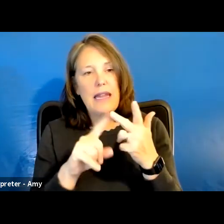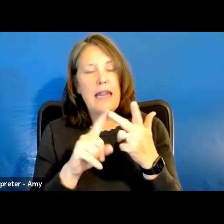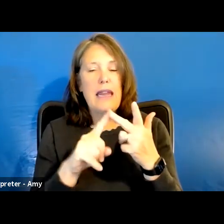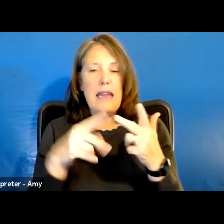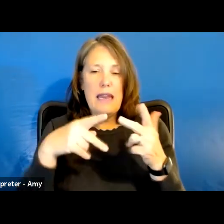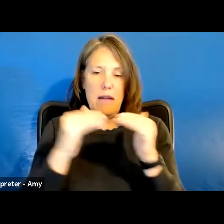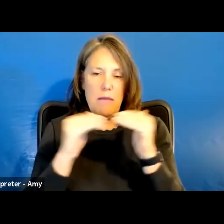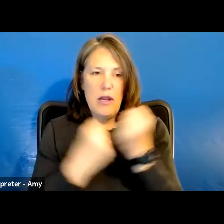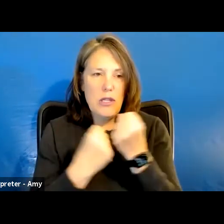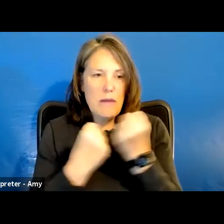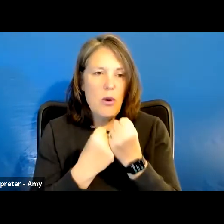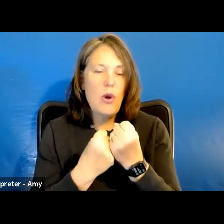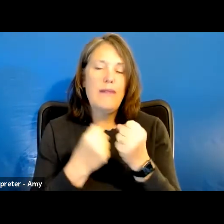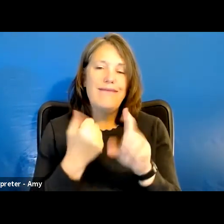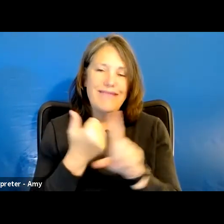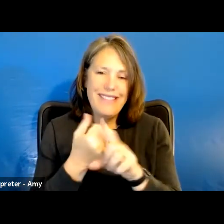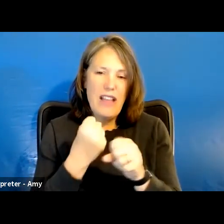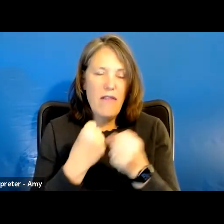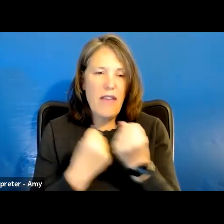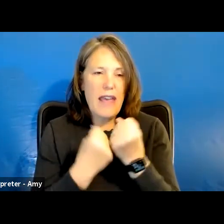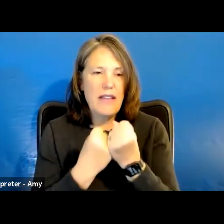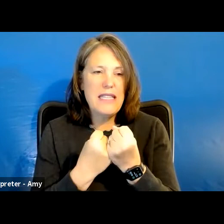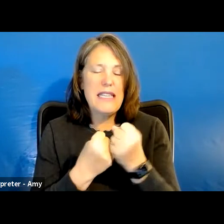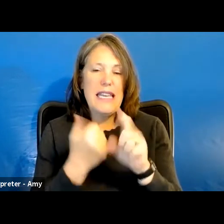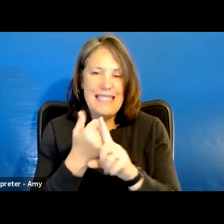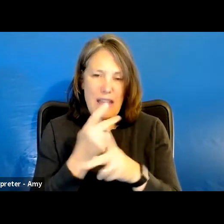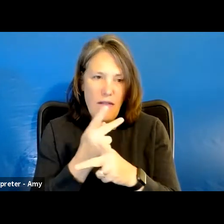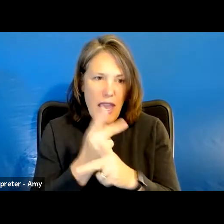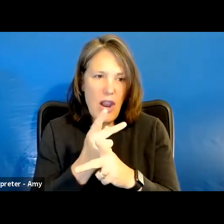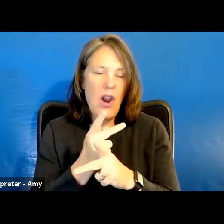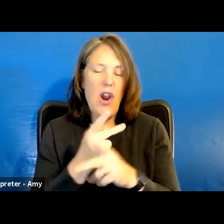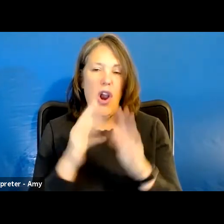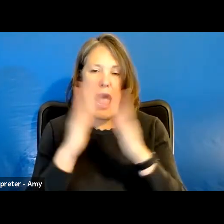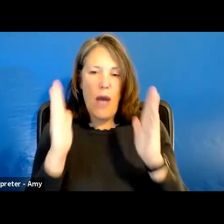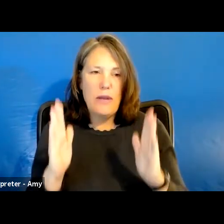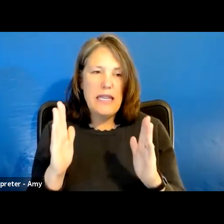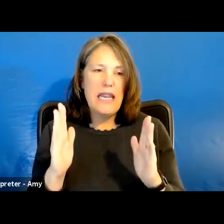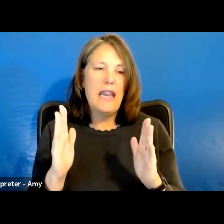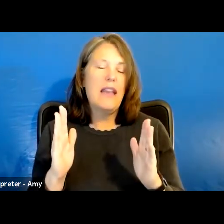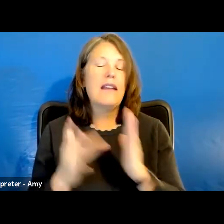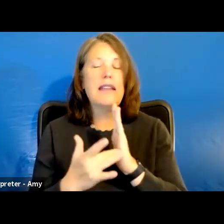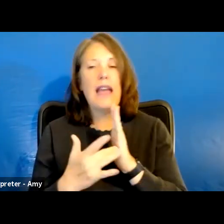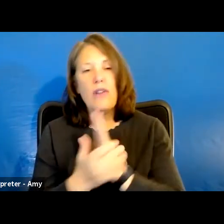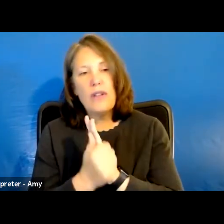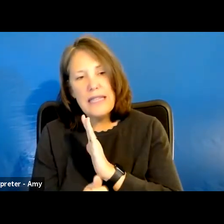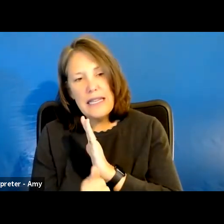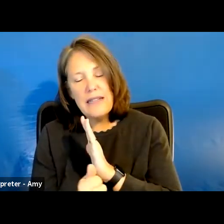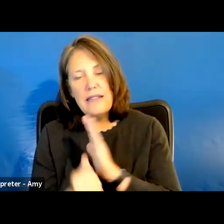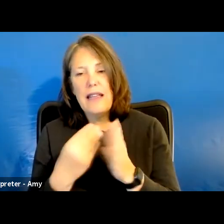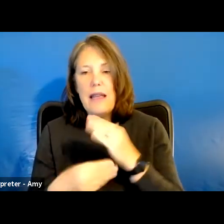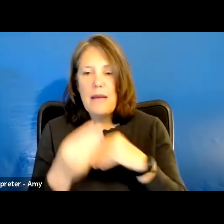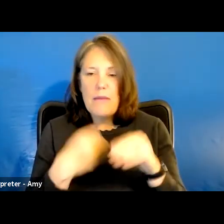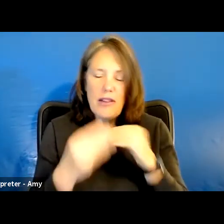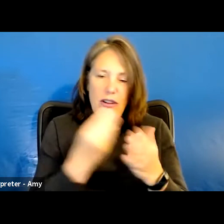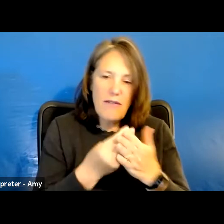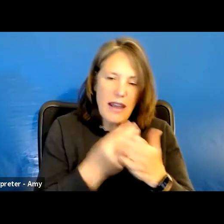peer support, self-advocacy, self-care, housing, technical skills, budgeting